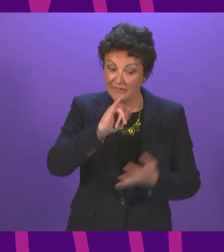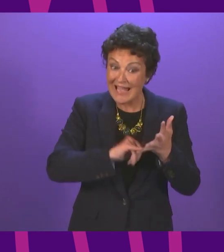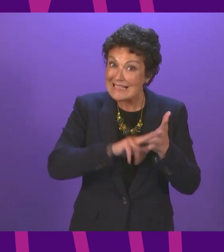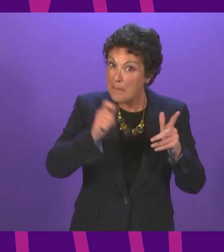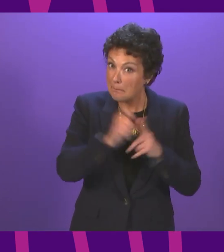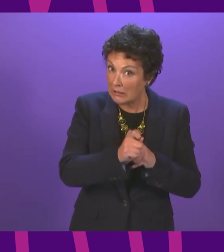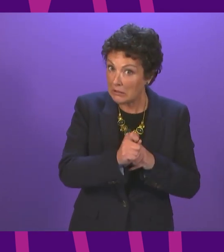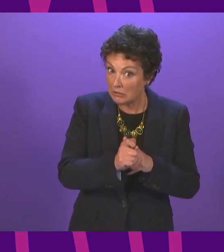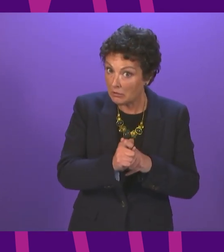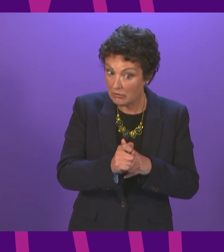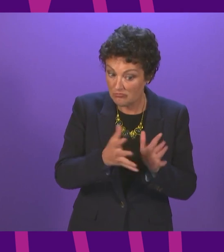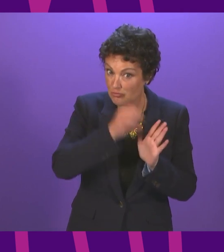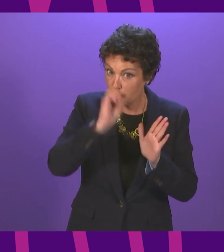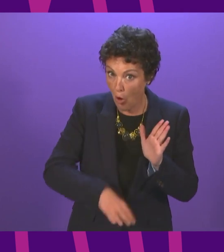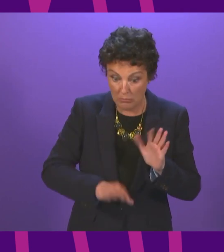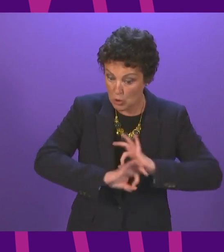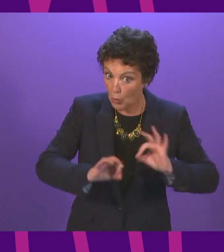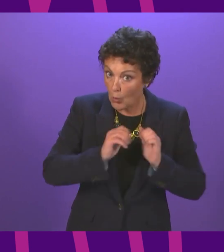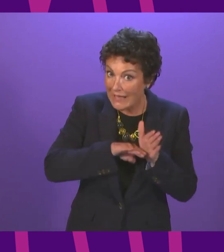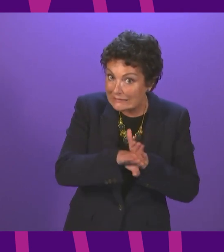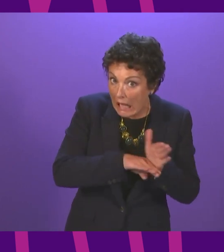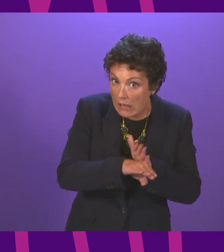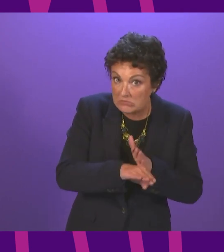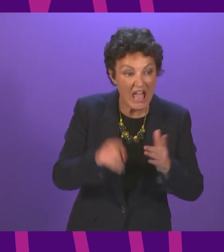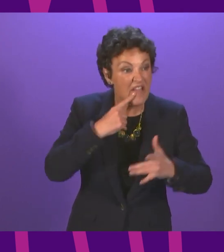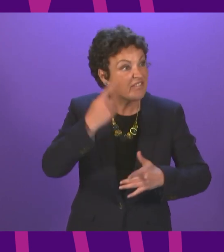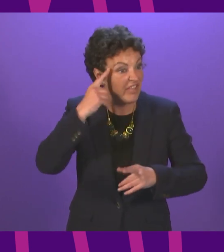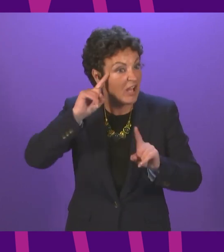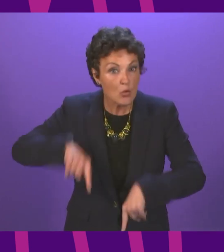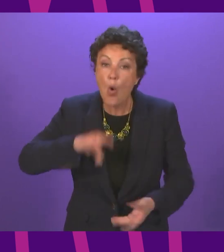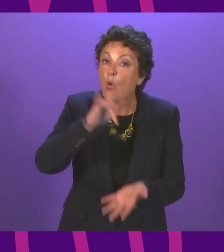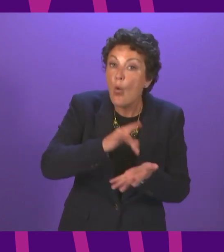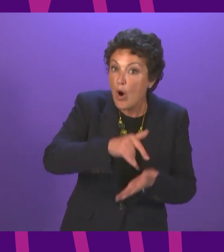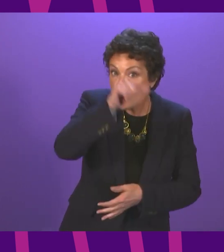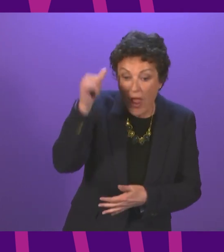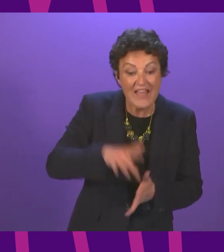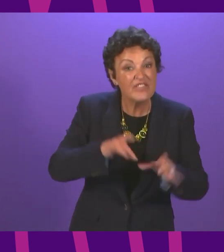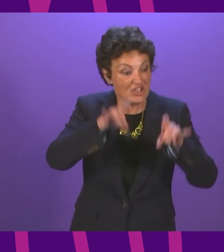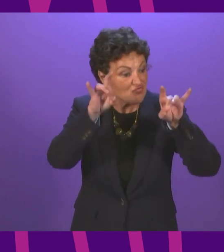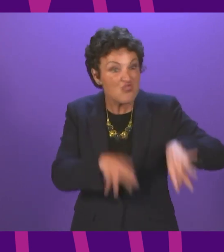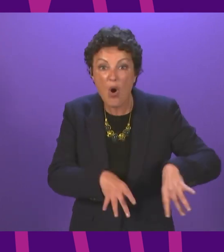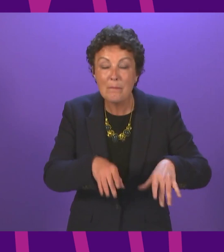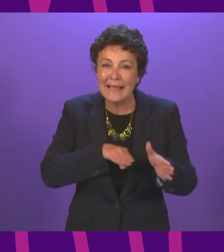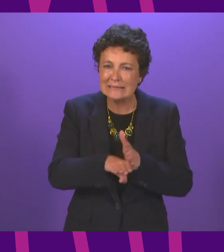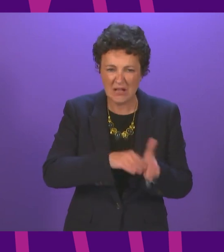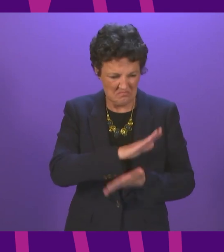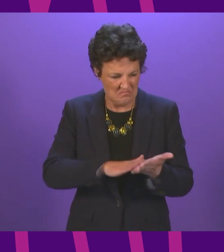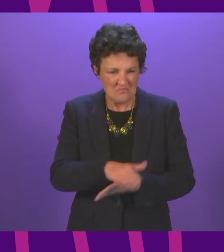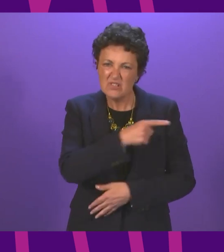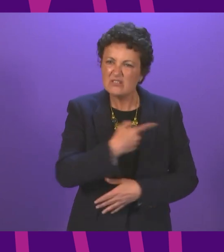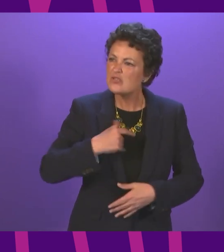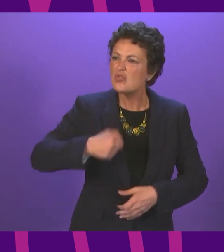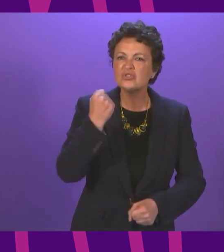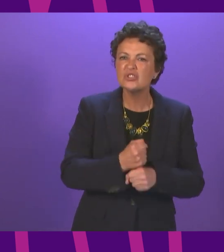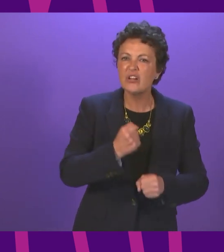remove the focus on fundamentals, if they stop valuing core knowledge, if they ditch exams, isn't her government abandoning the very